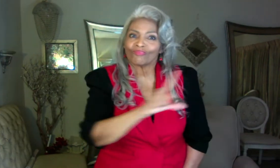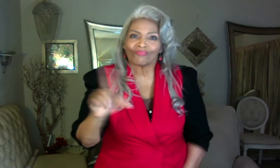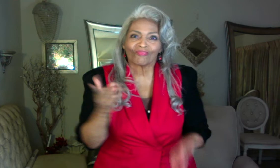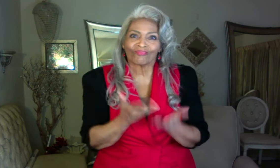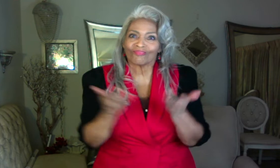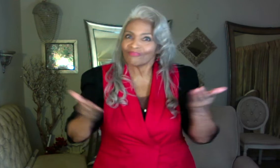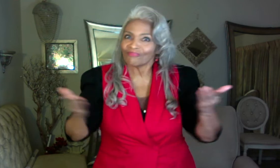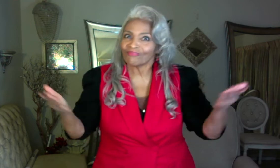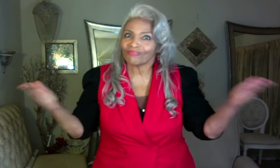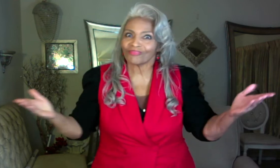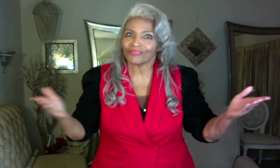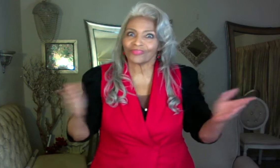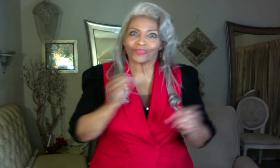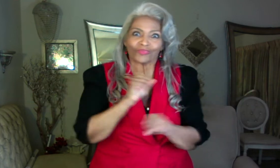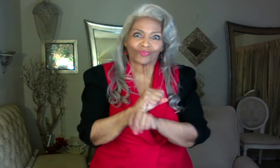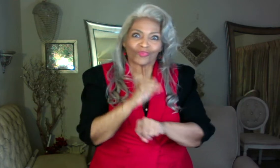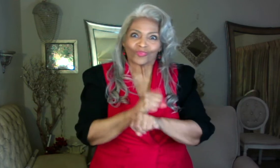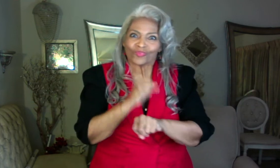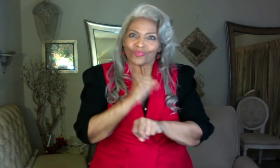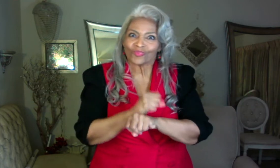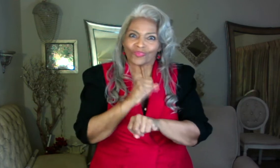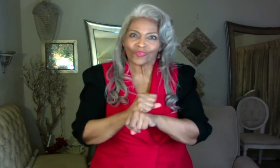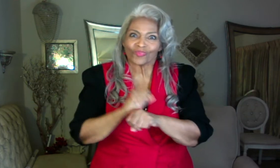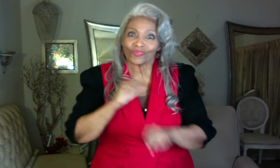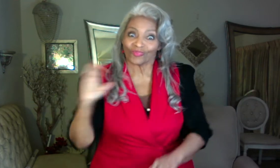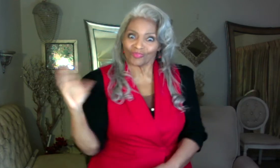All things work for our good.